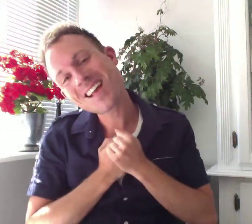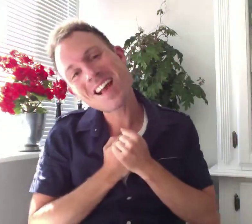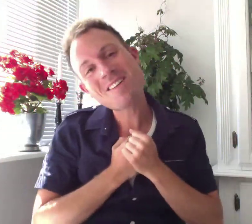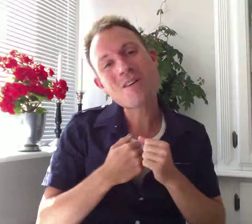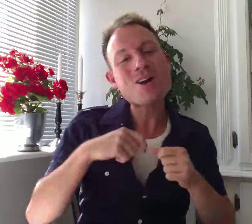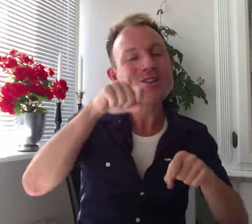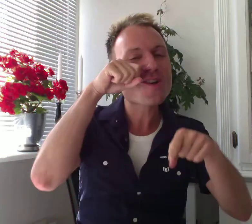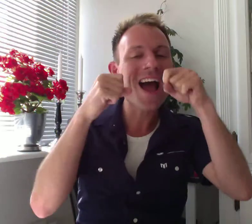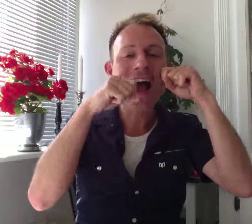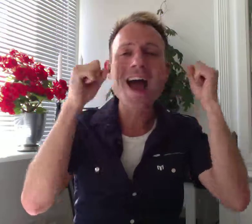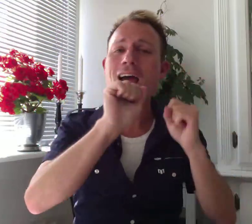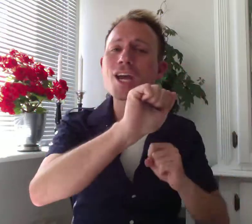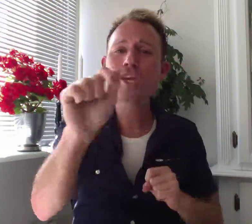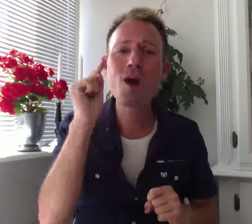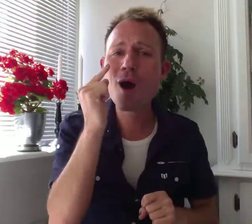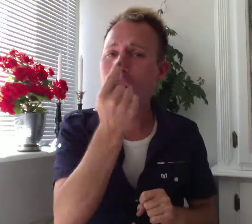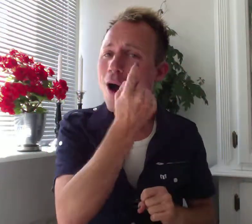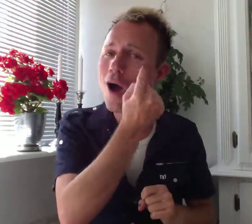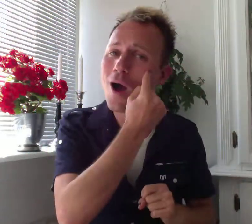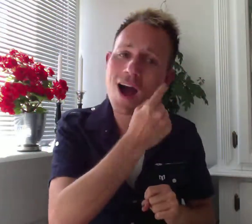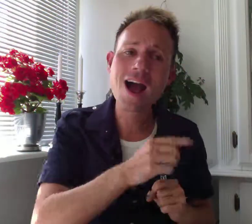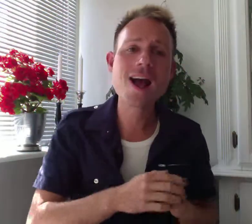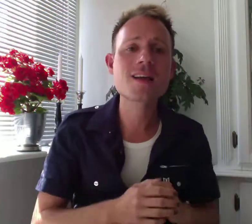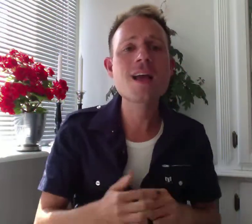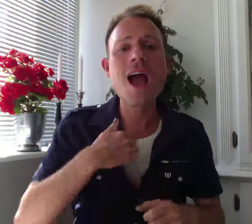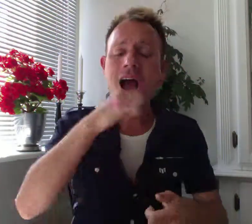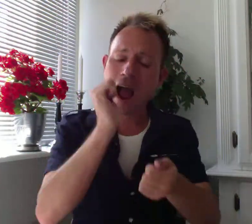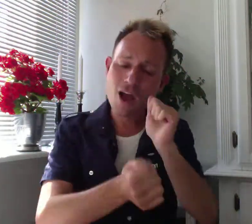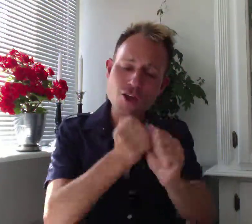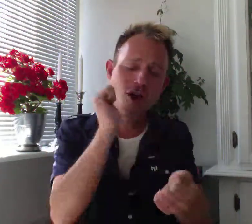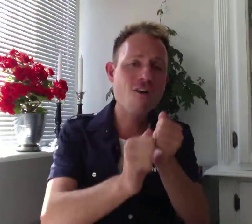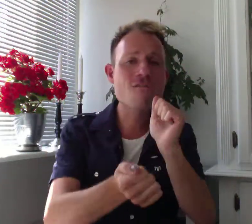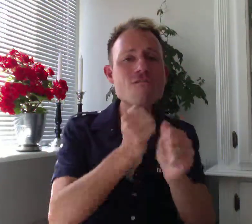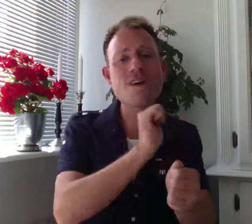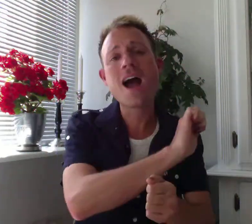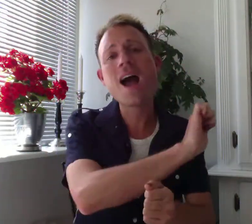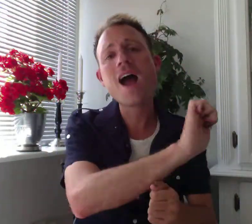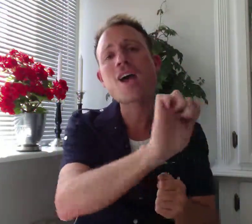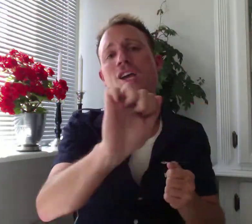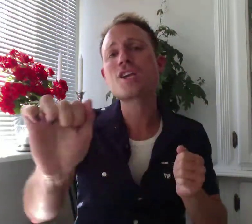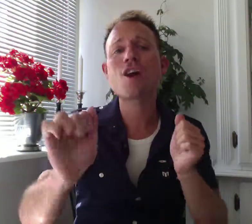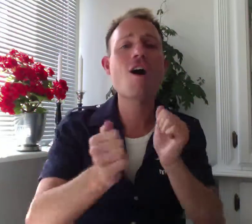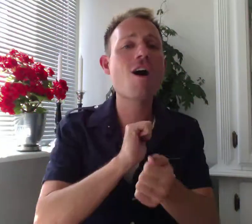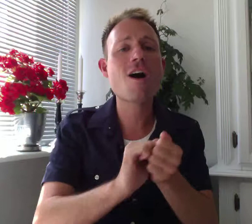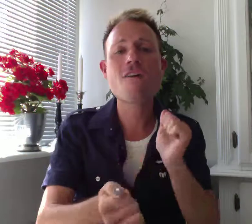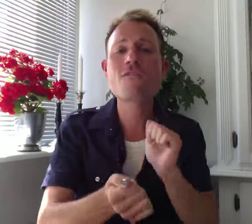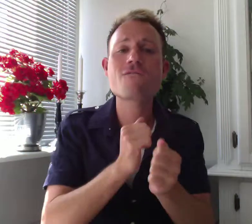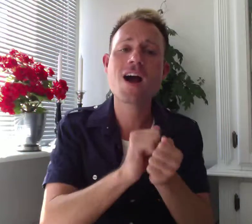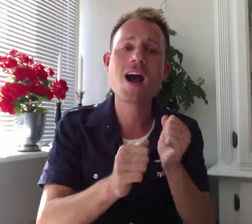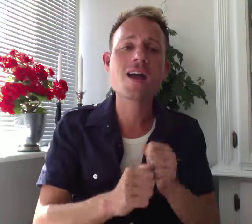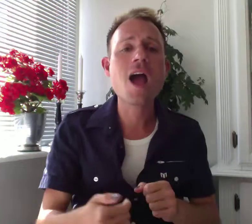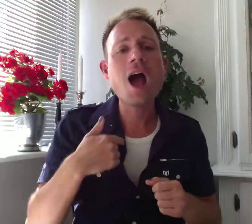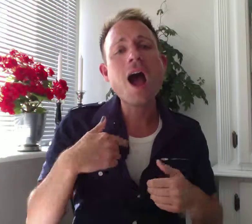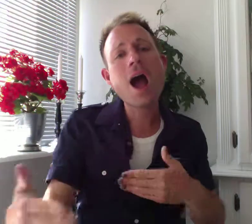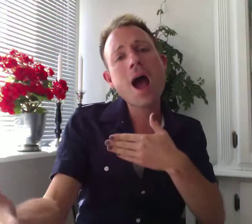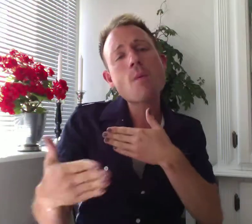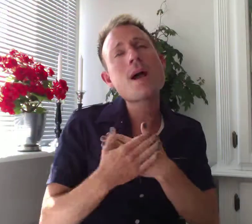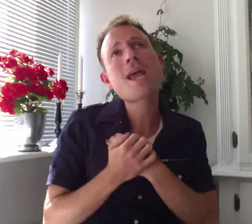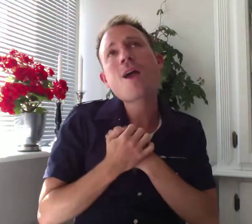will dry your eyes. I will fight your fire. I will